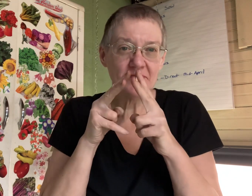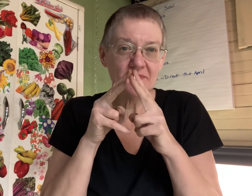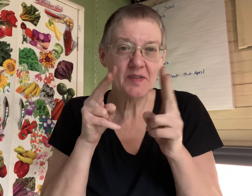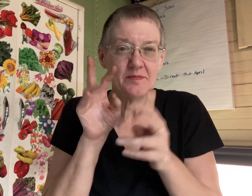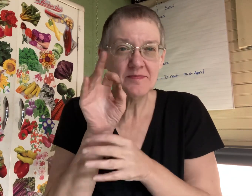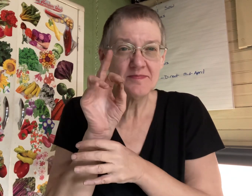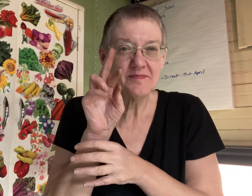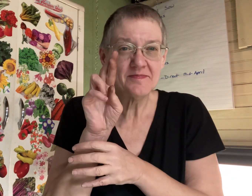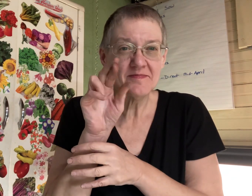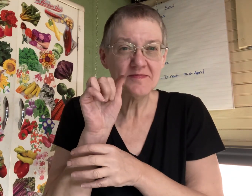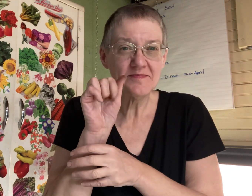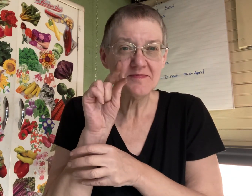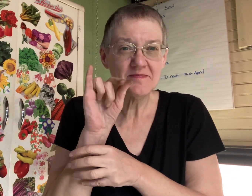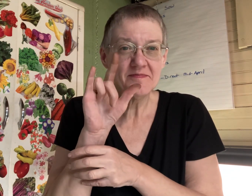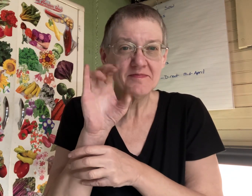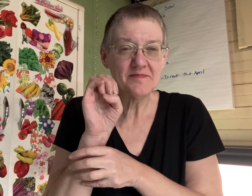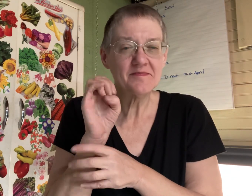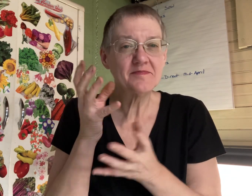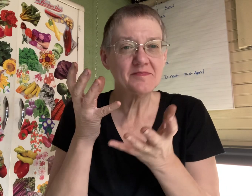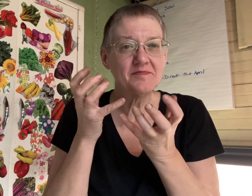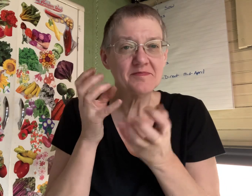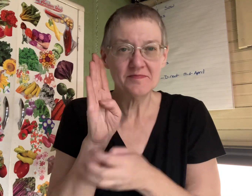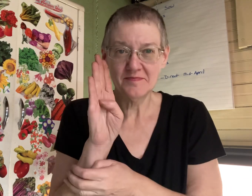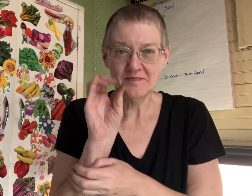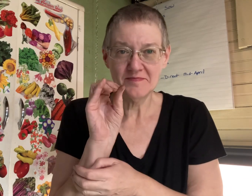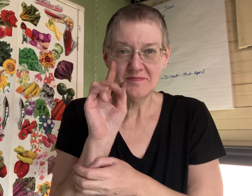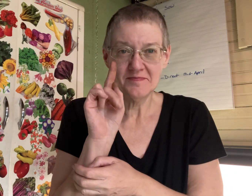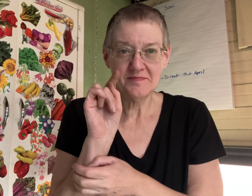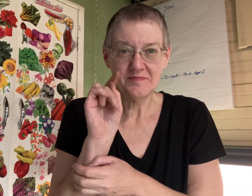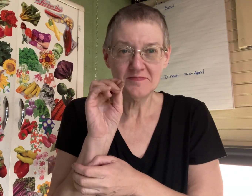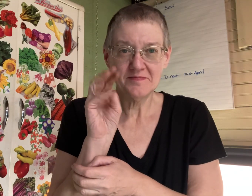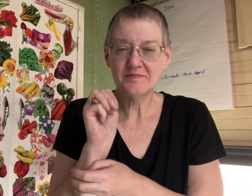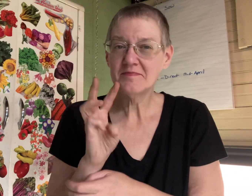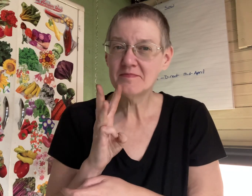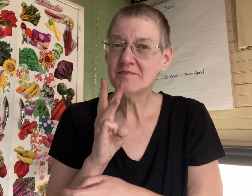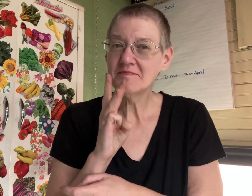but the plants are so fragile i'm going to go ahead and bottom water